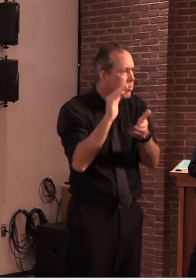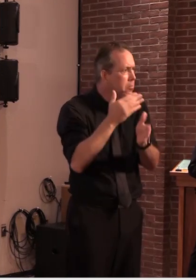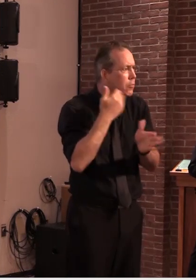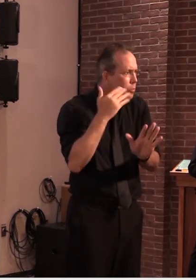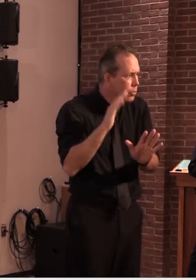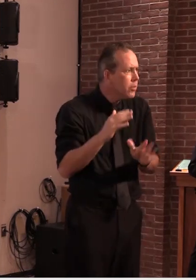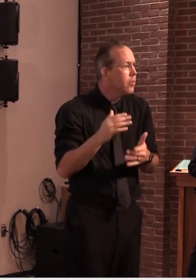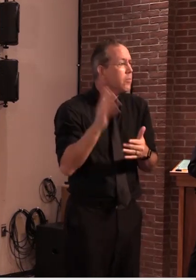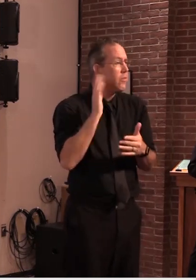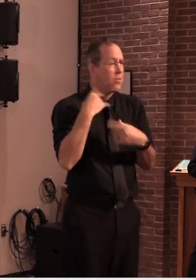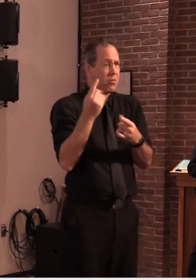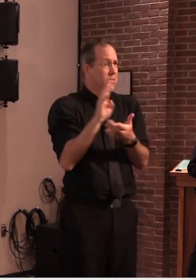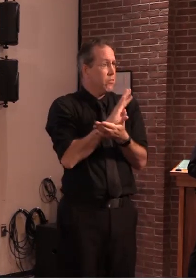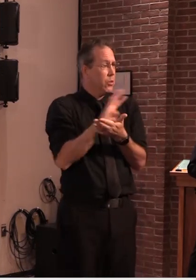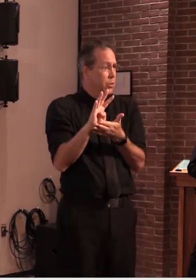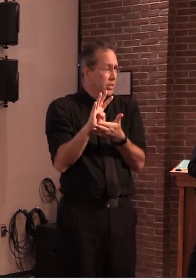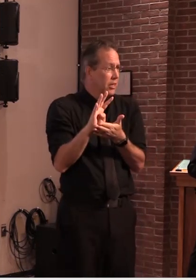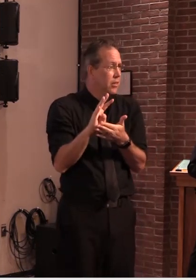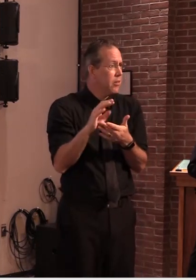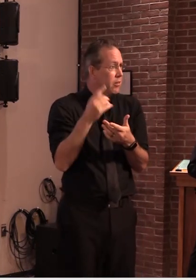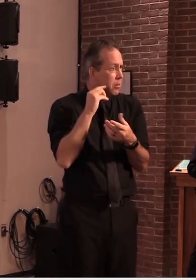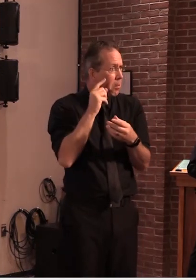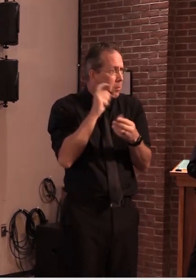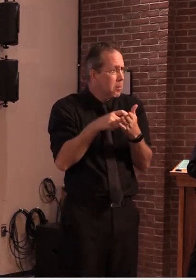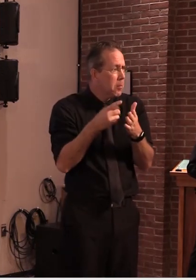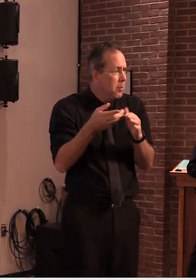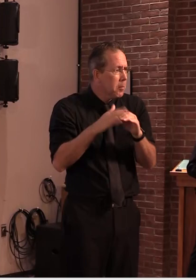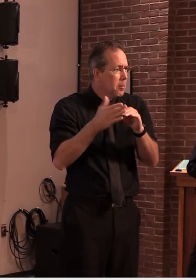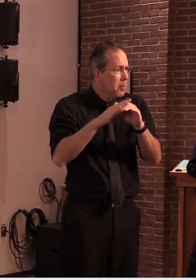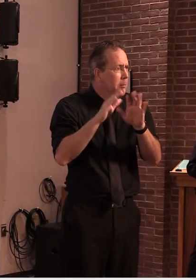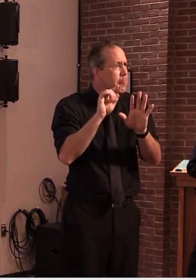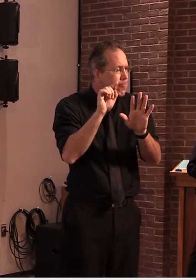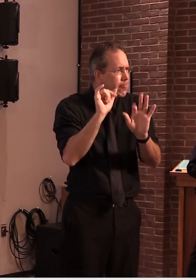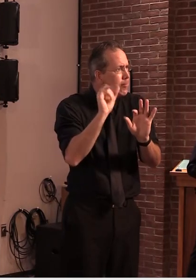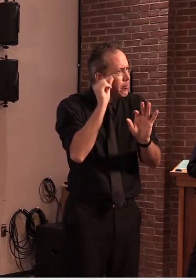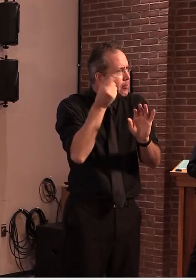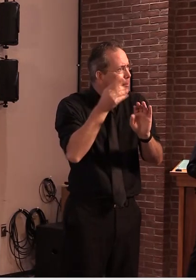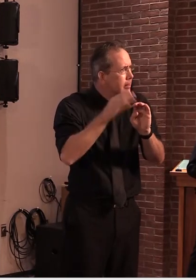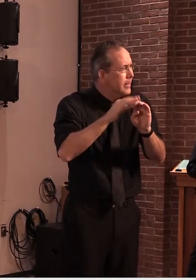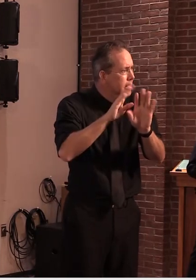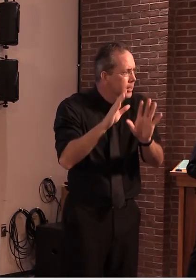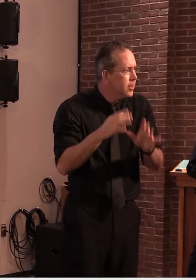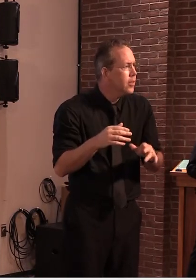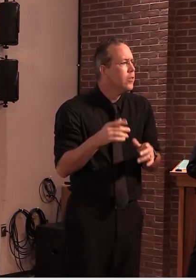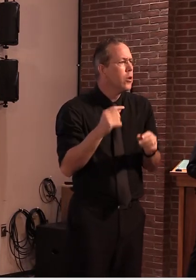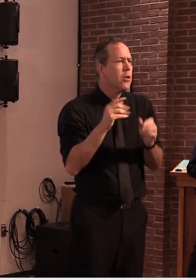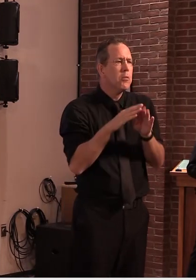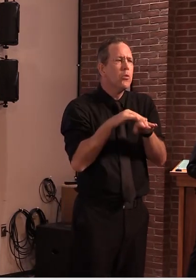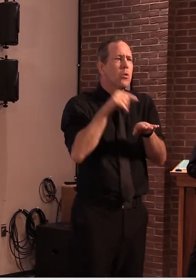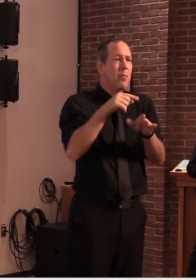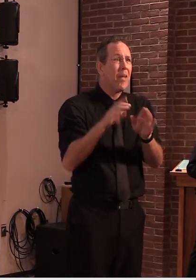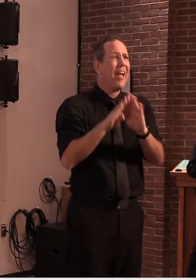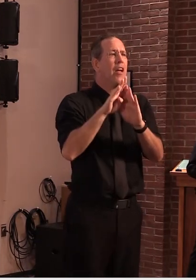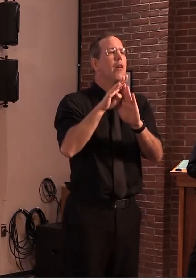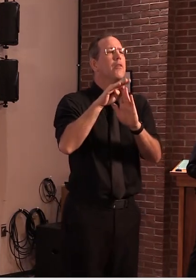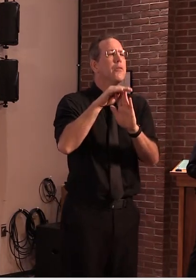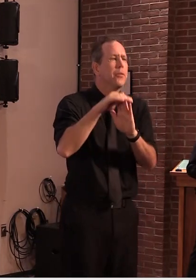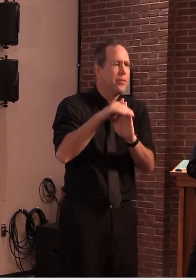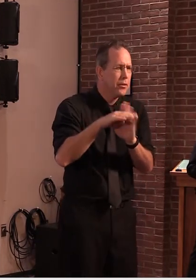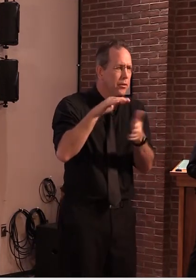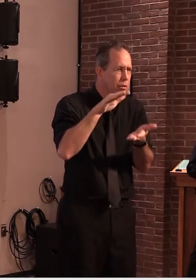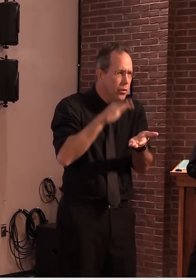of week-over-week case growth in the Northeast. However, there are still areas in our region that we're keeping a close eye on, in particular